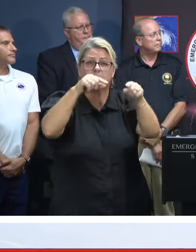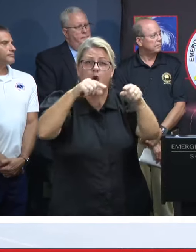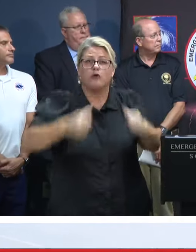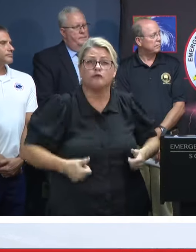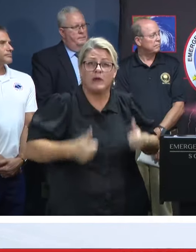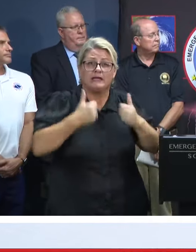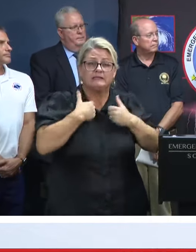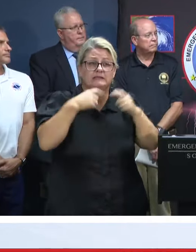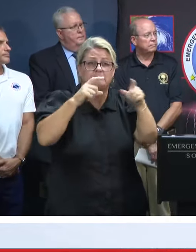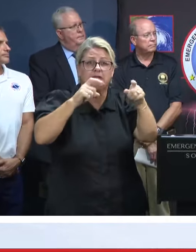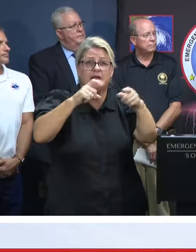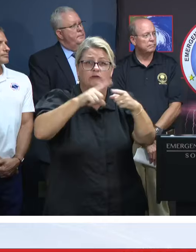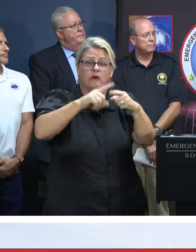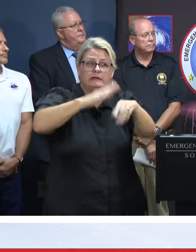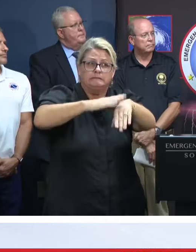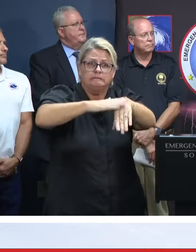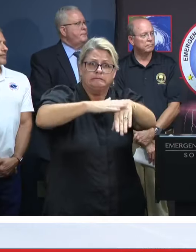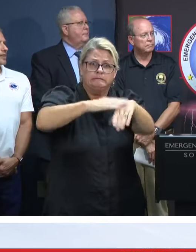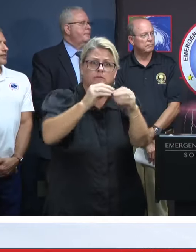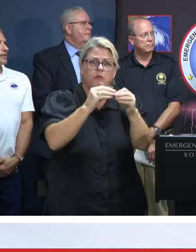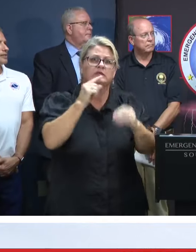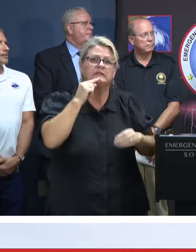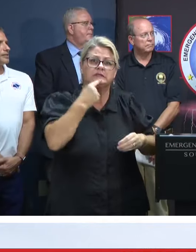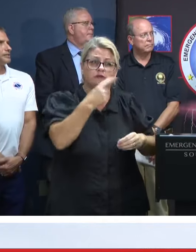the warnings much more seriously?